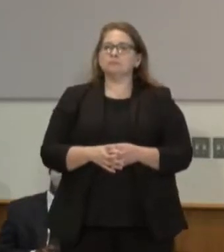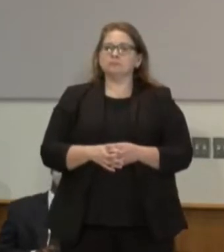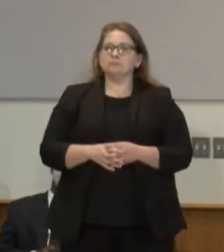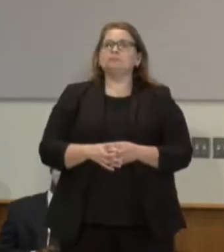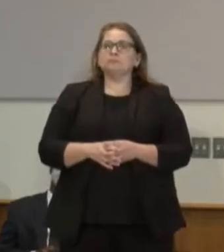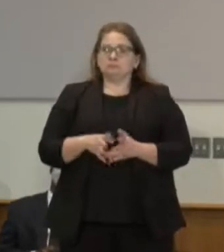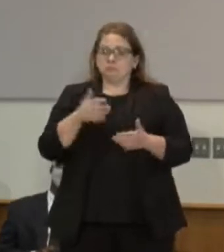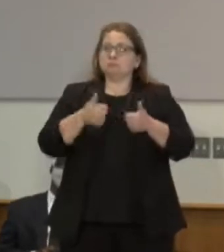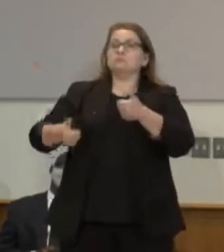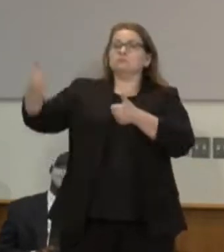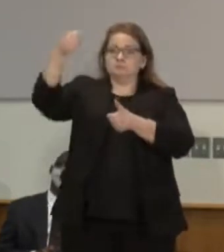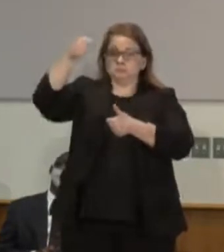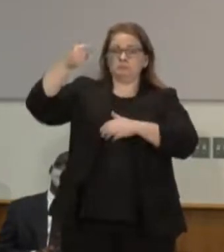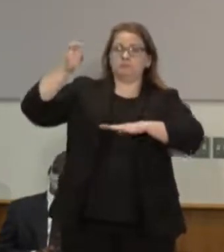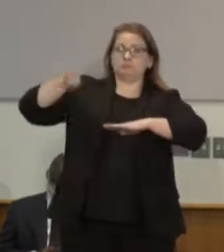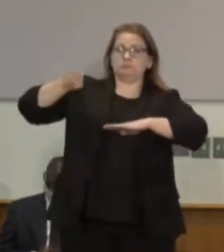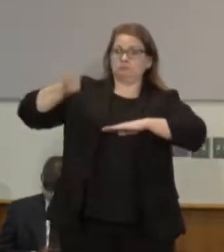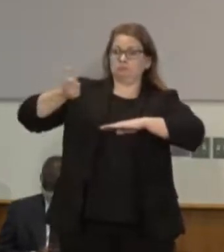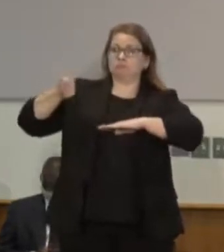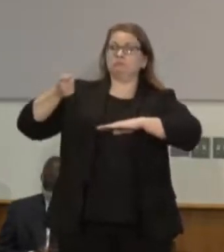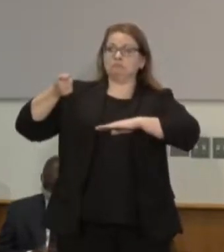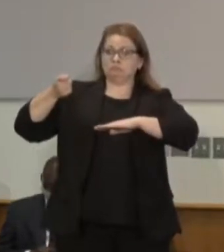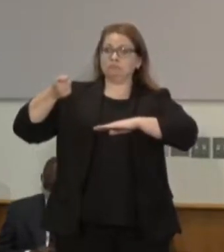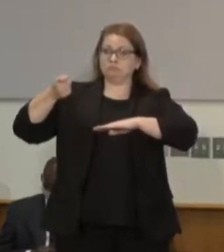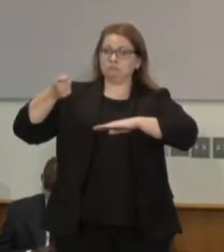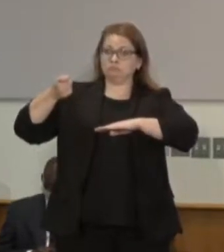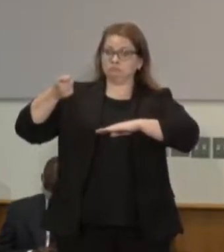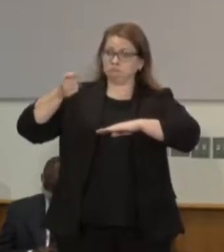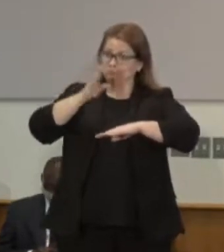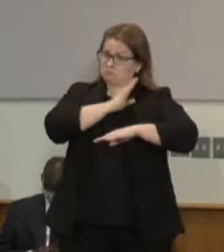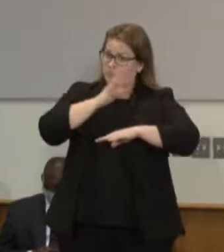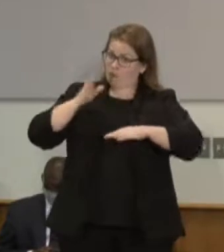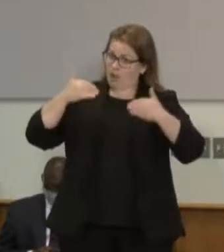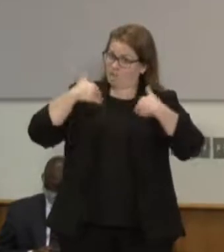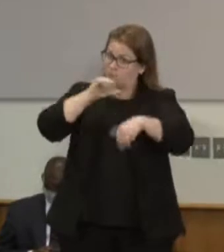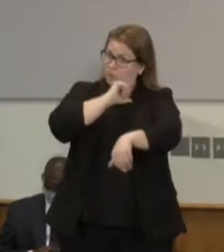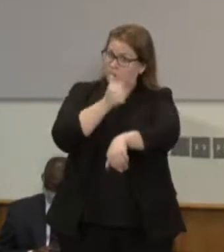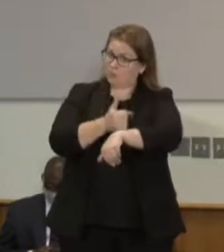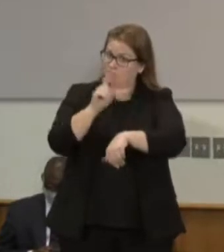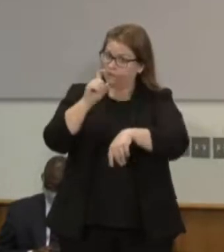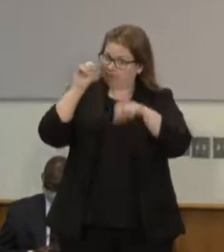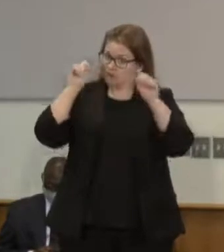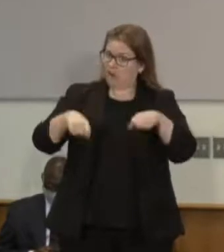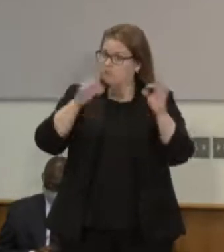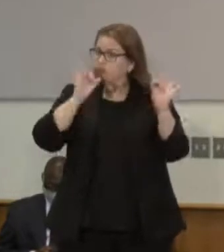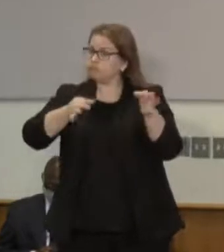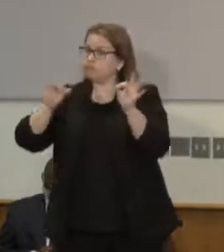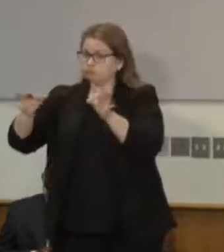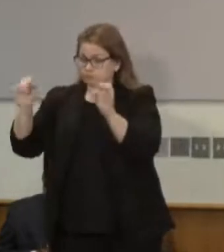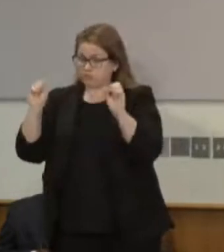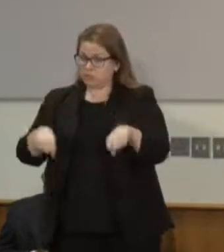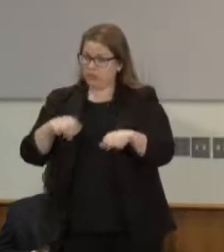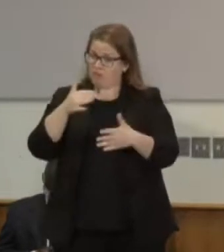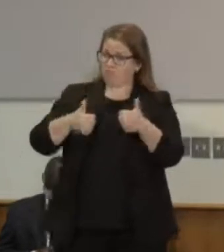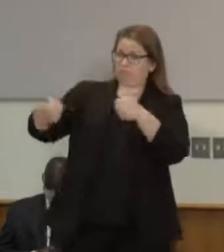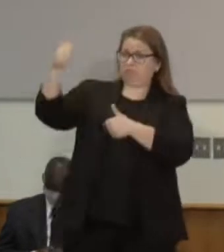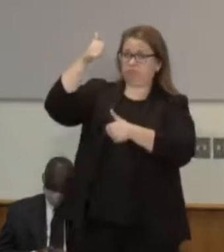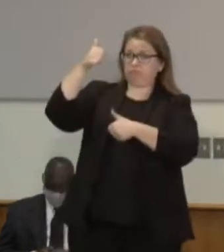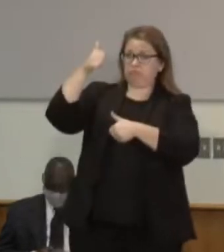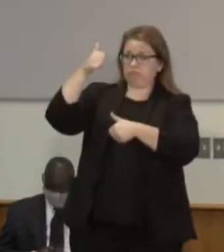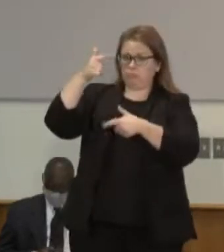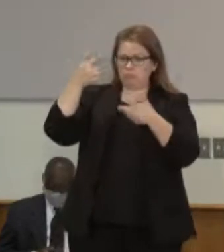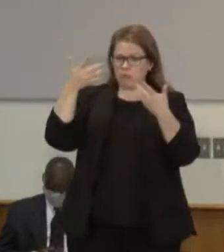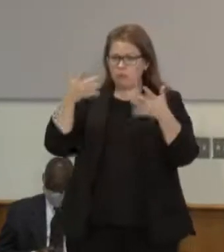board has the authority to make that decision and I'm wondering if you discussed that with the three members if you kind of already had a deal there